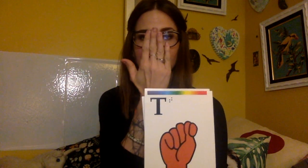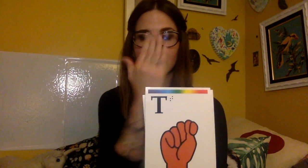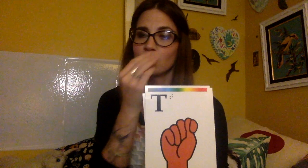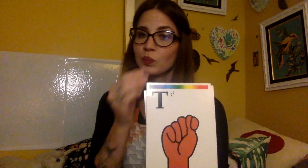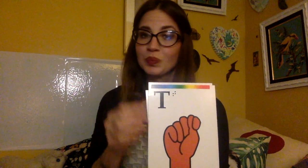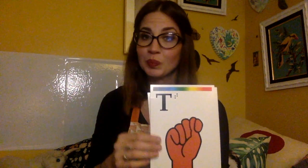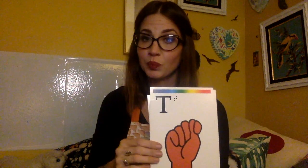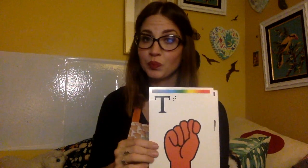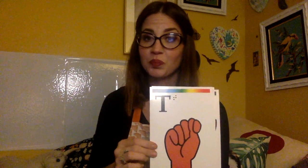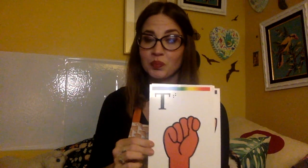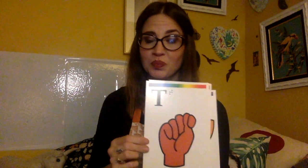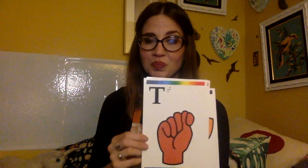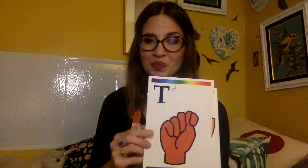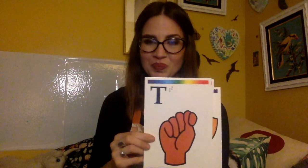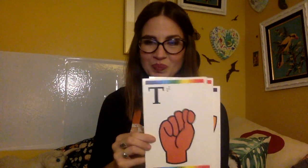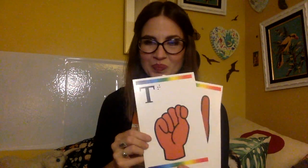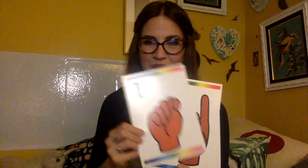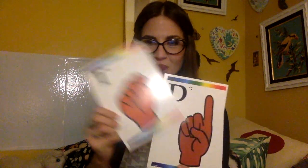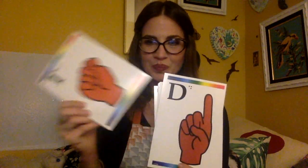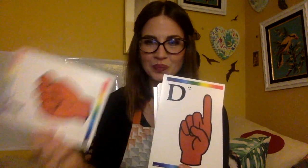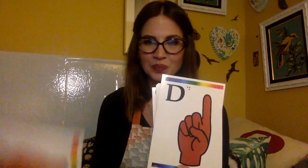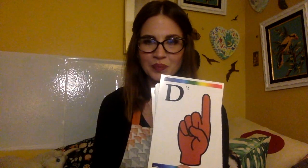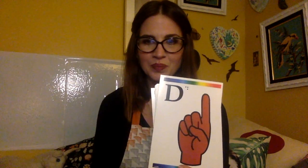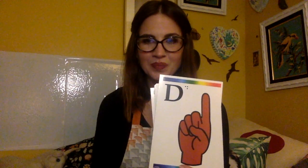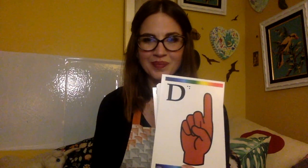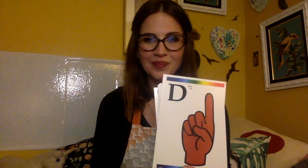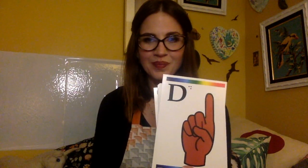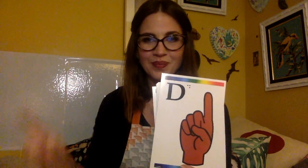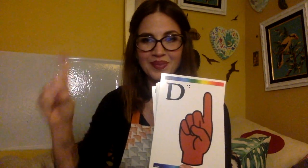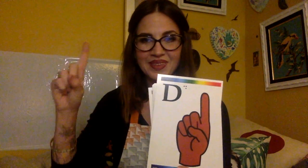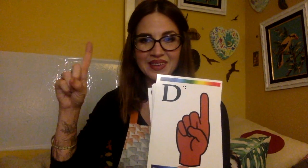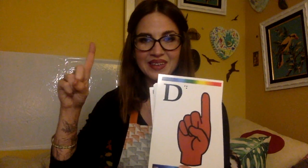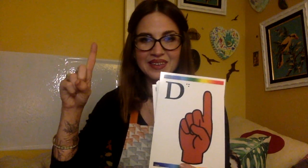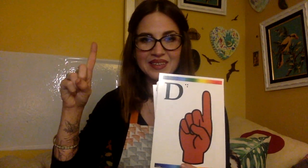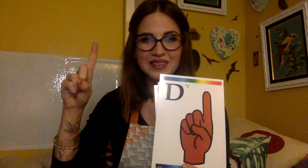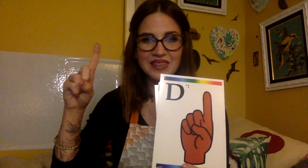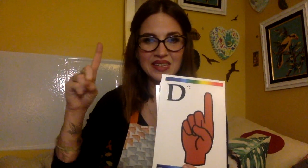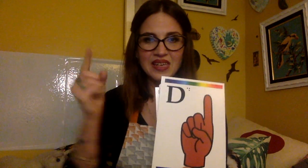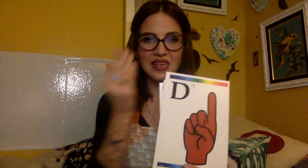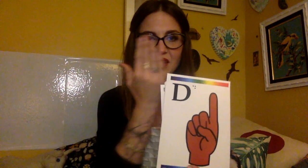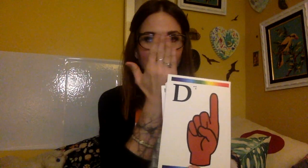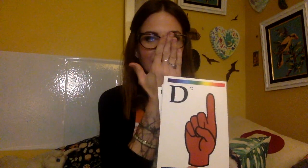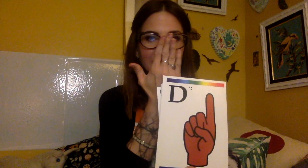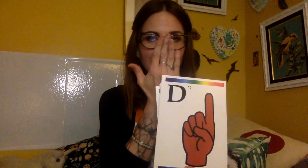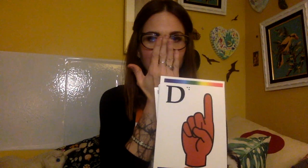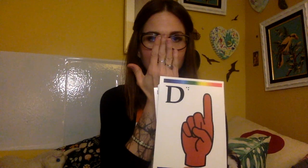D, T,